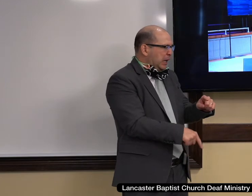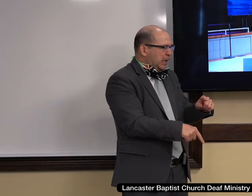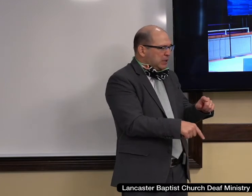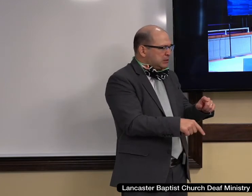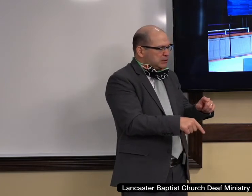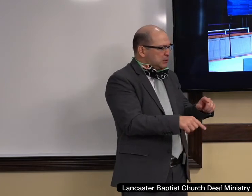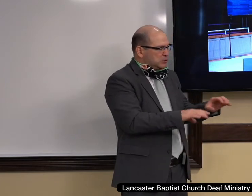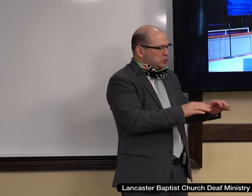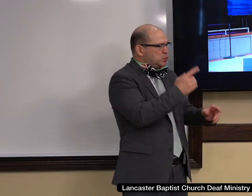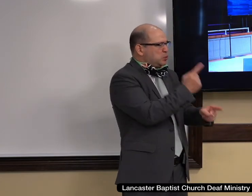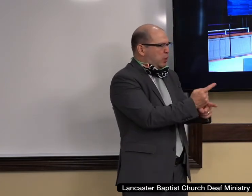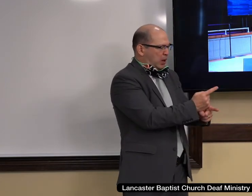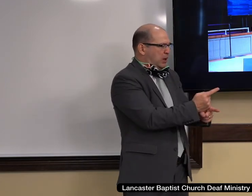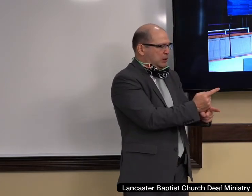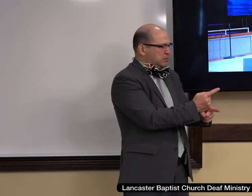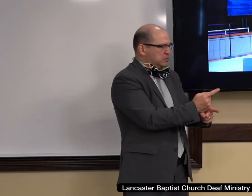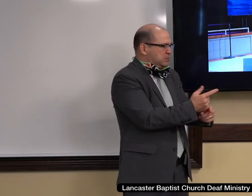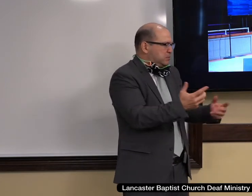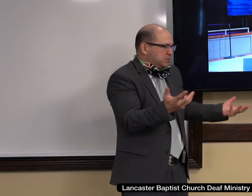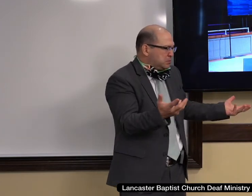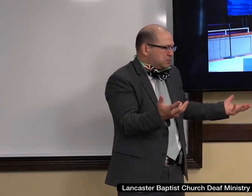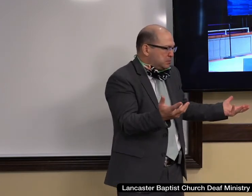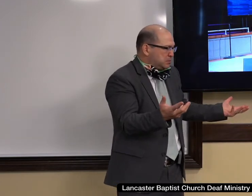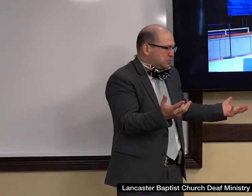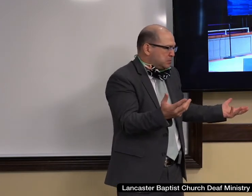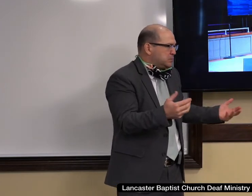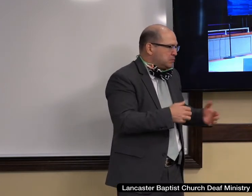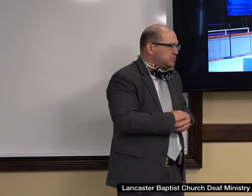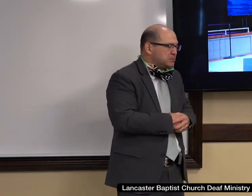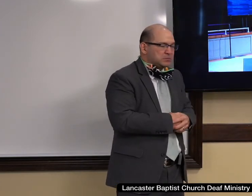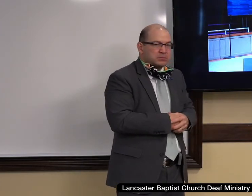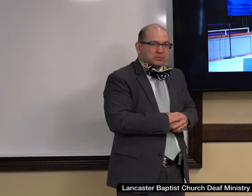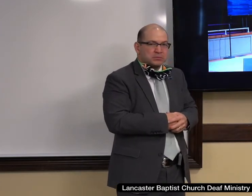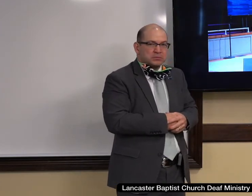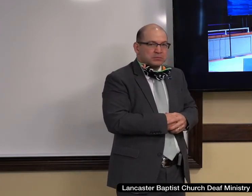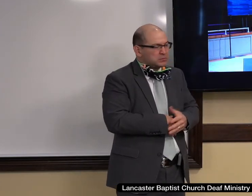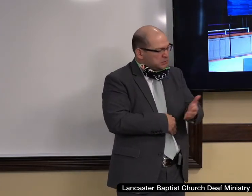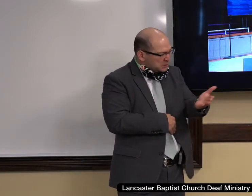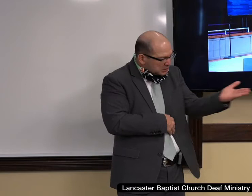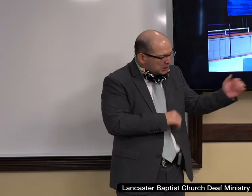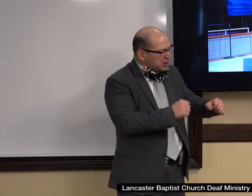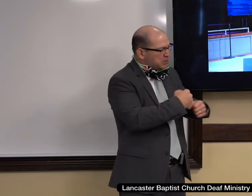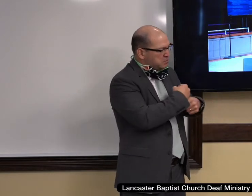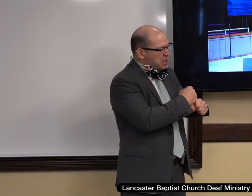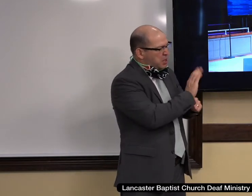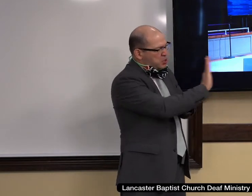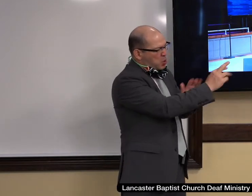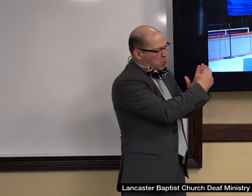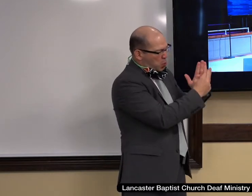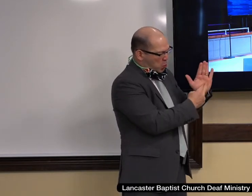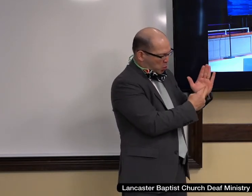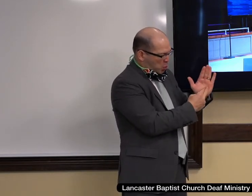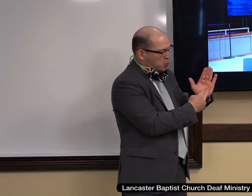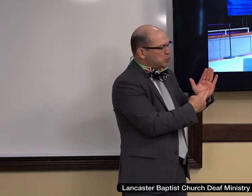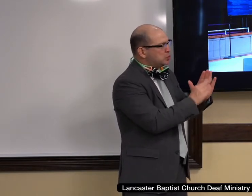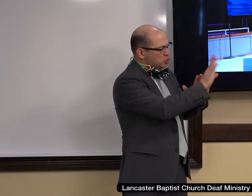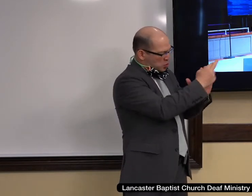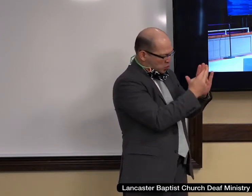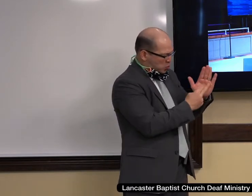Relativism literally allows people to kind of make up the rules as they go. And we're seeing people do that. I think I want to